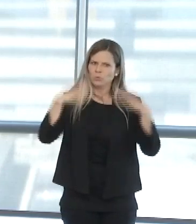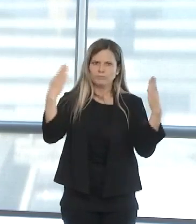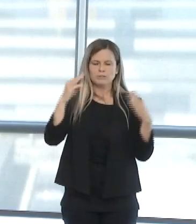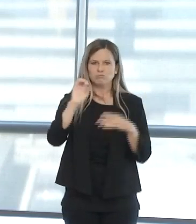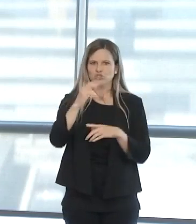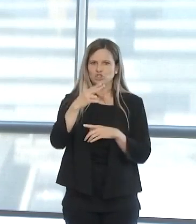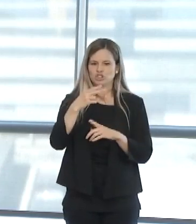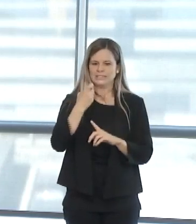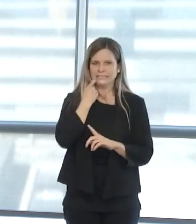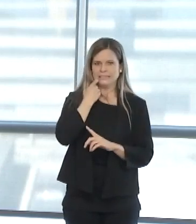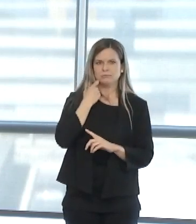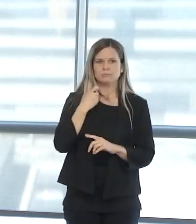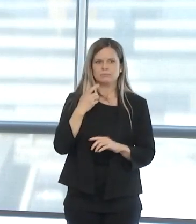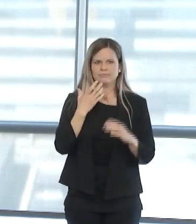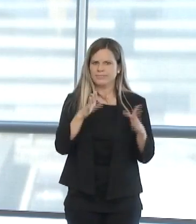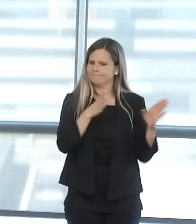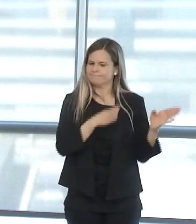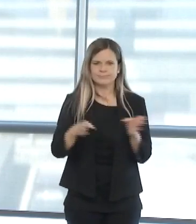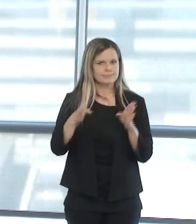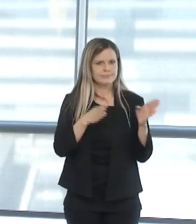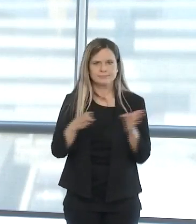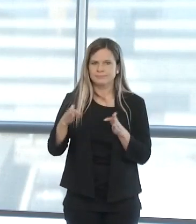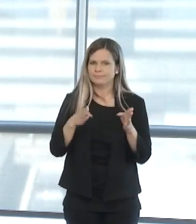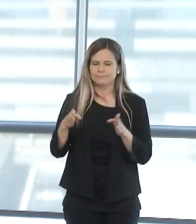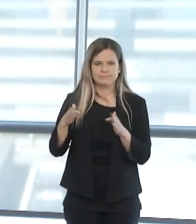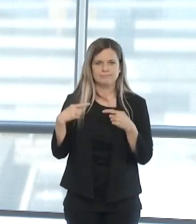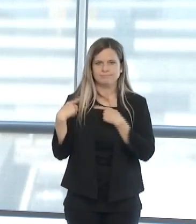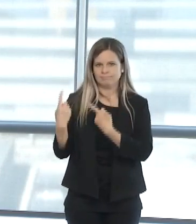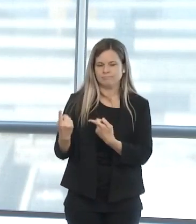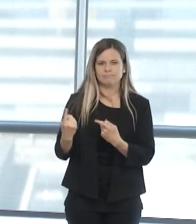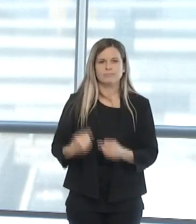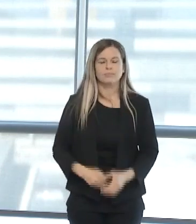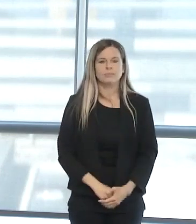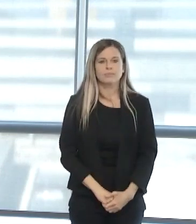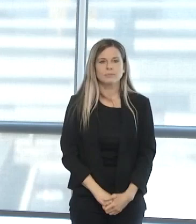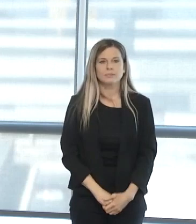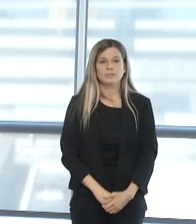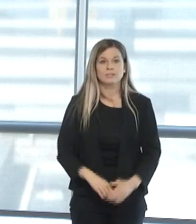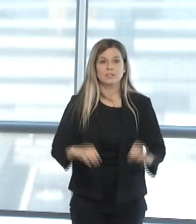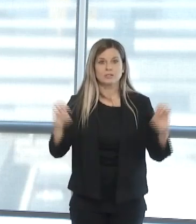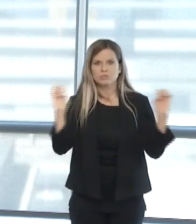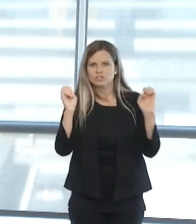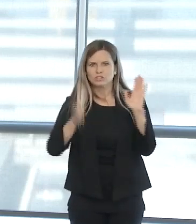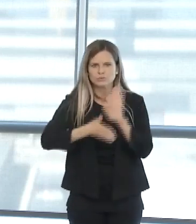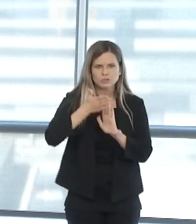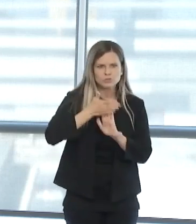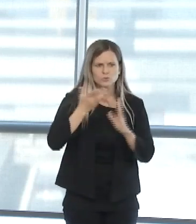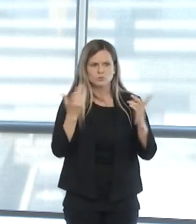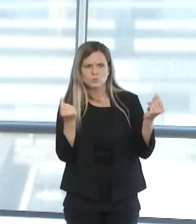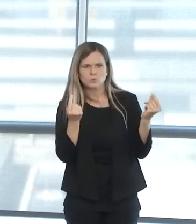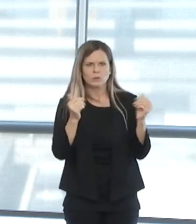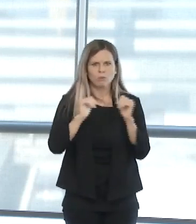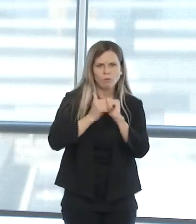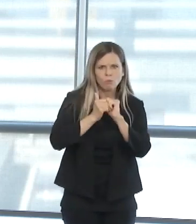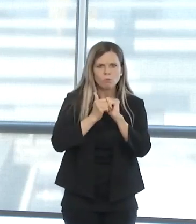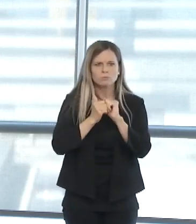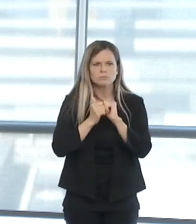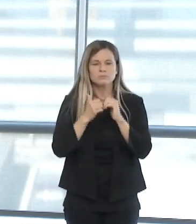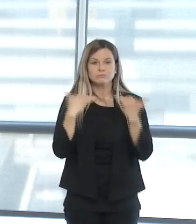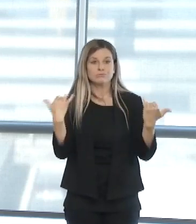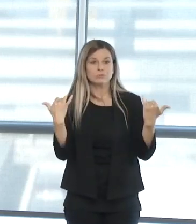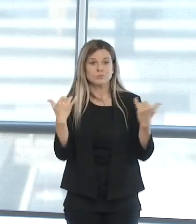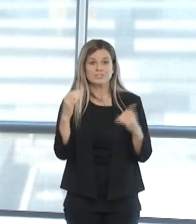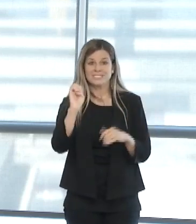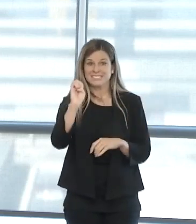has been going on since then, implementing the emergency operations of the tents outside our emergency department for